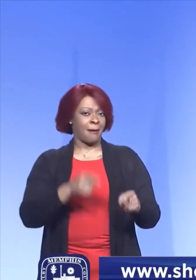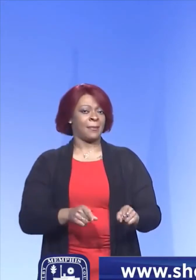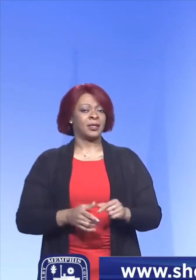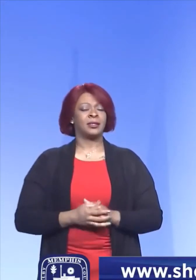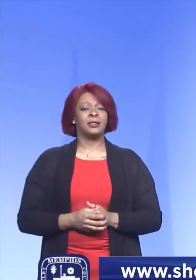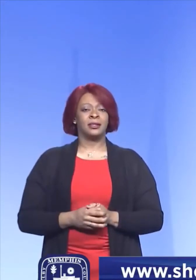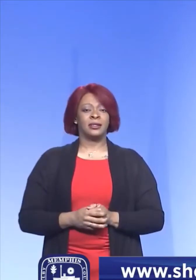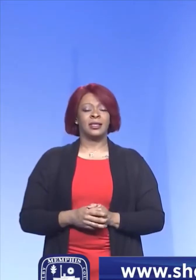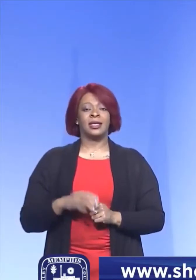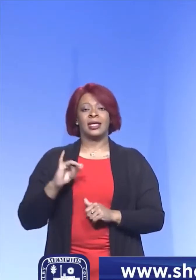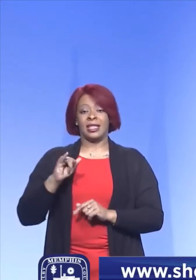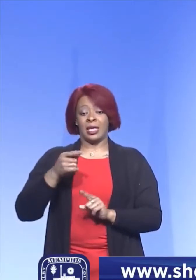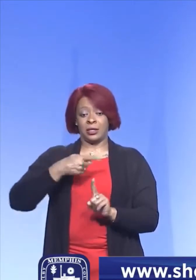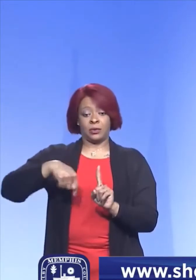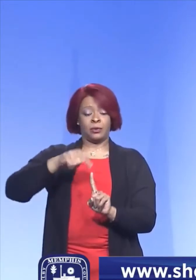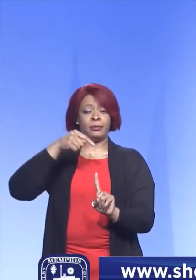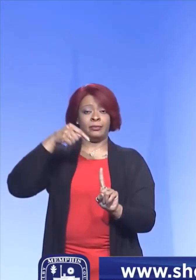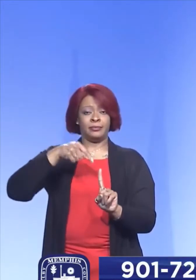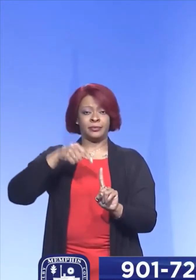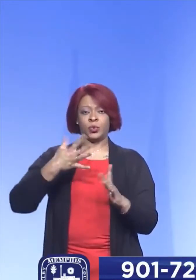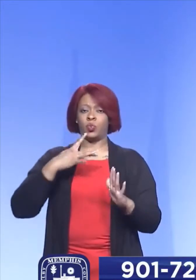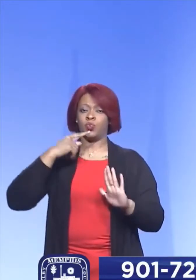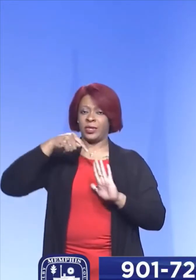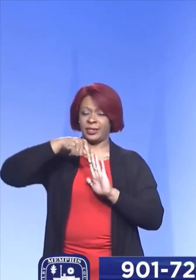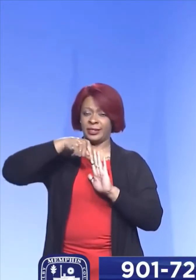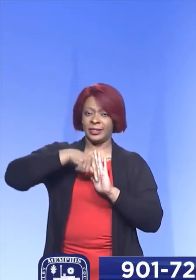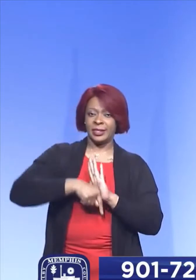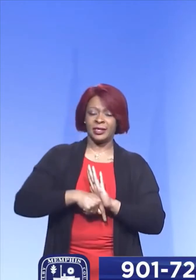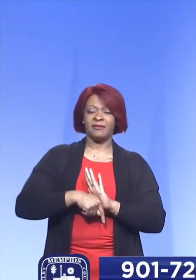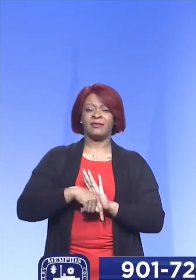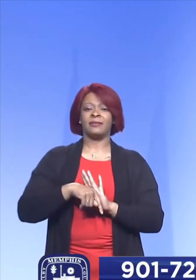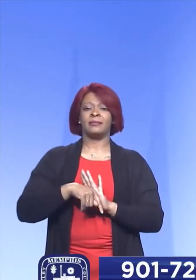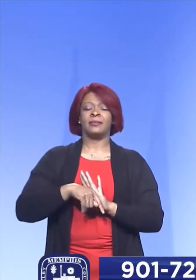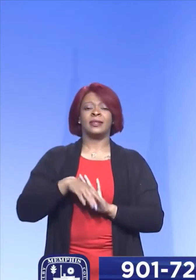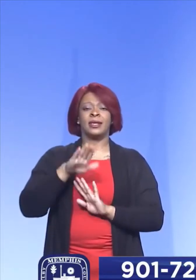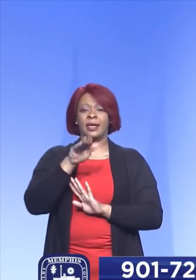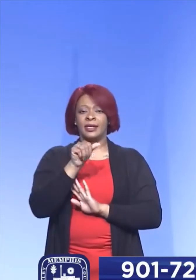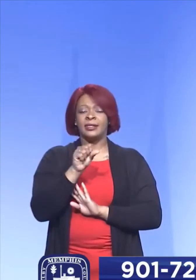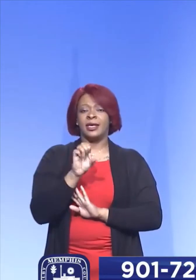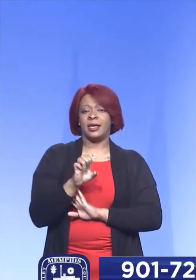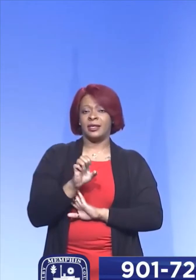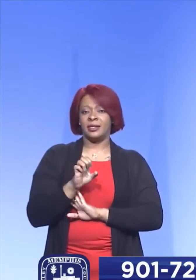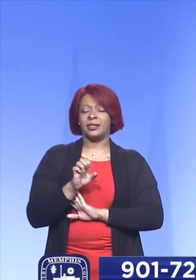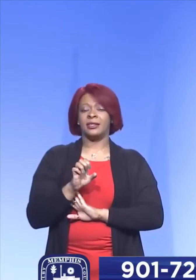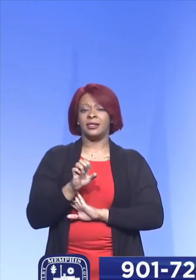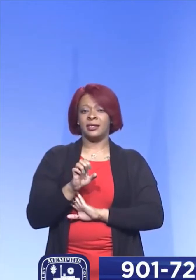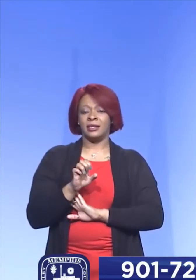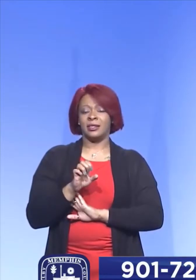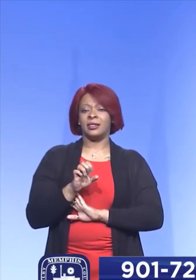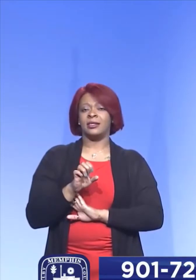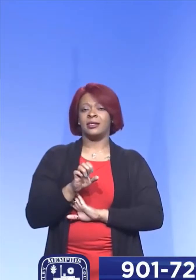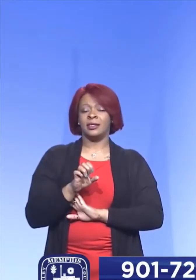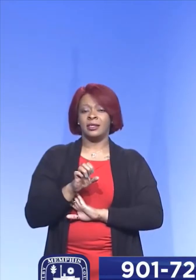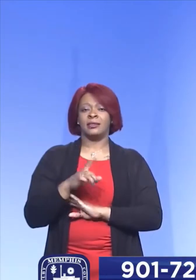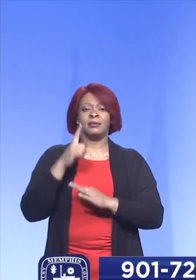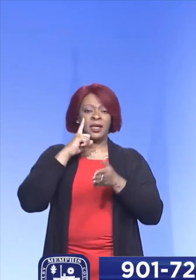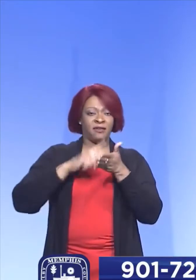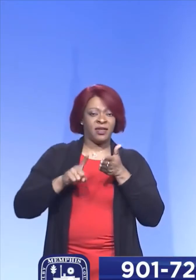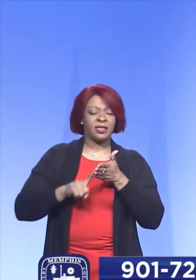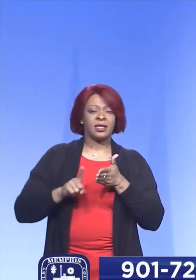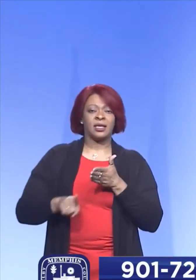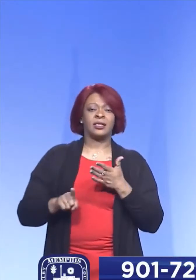centers around extensive case investigation,